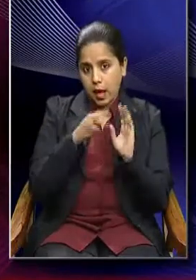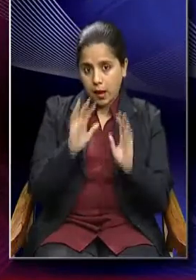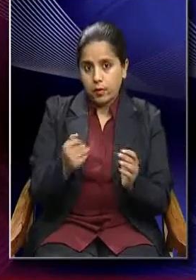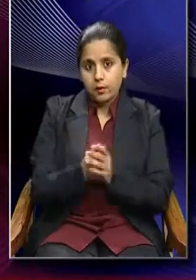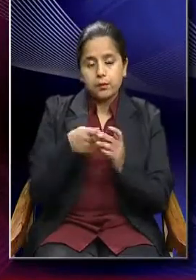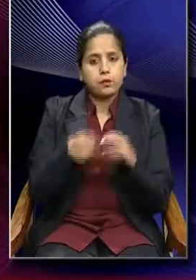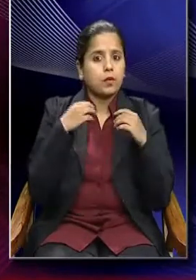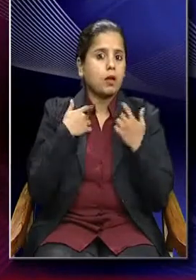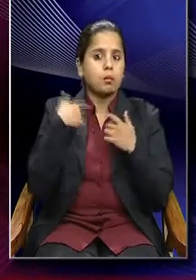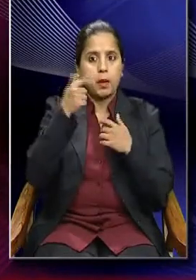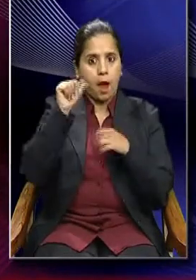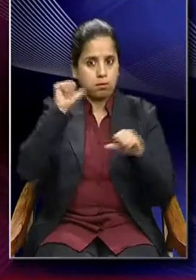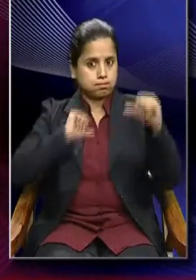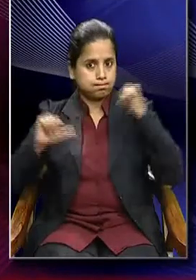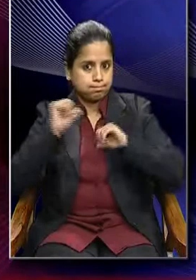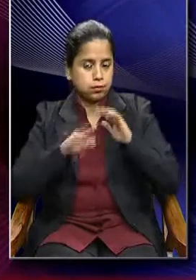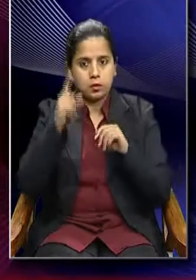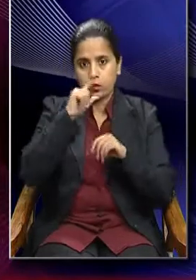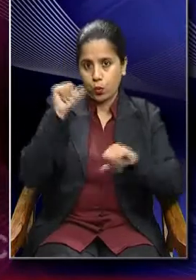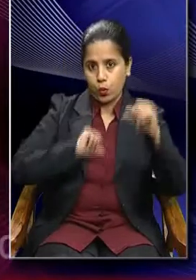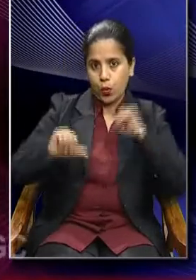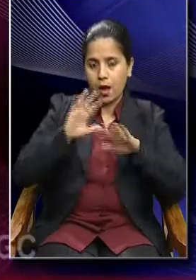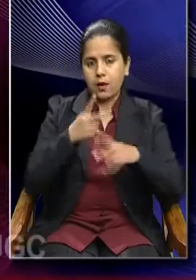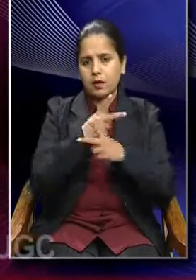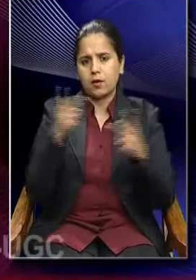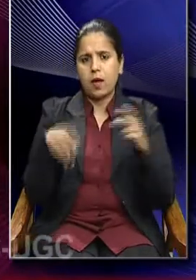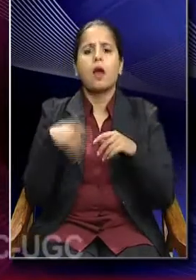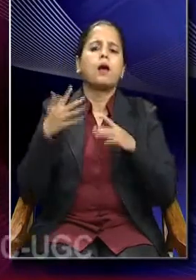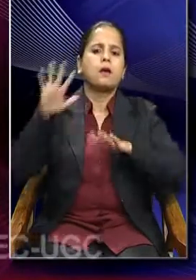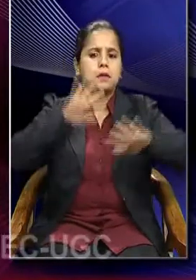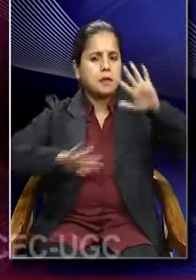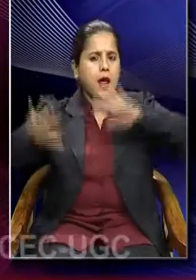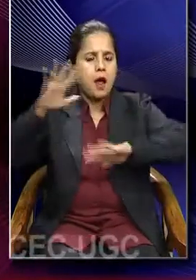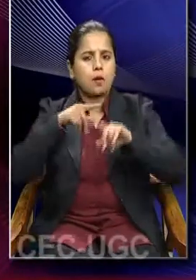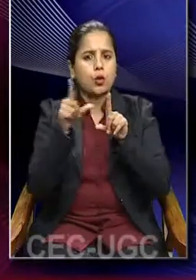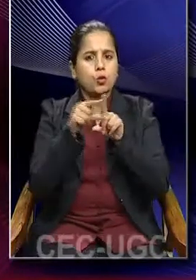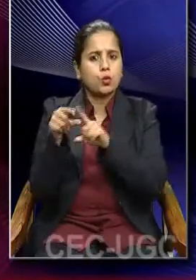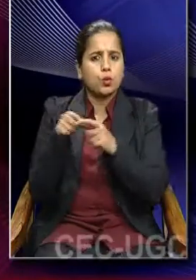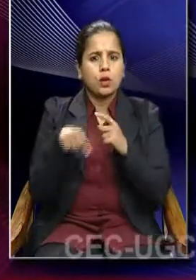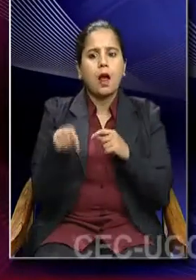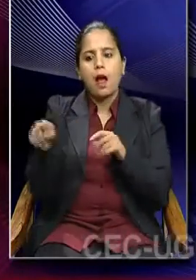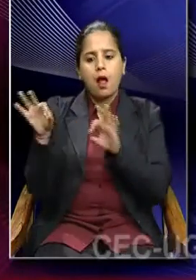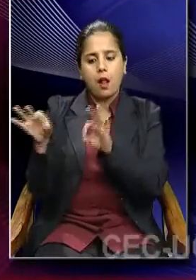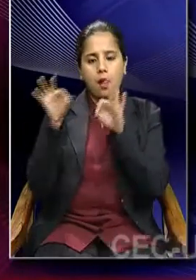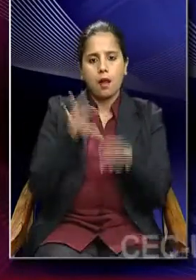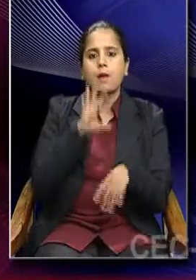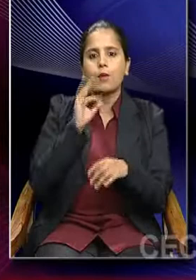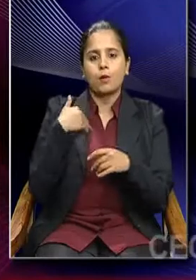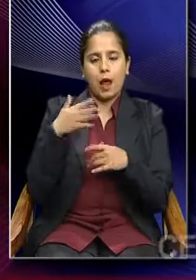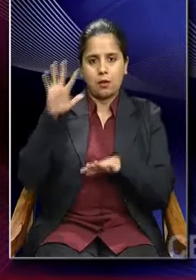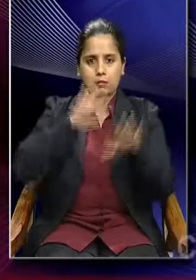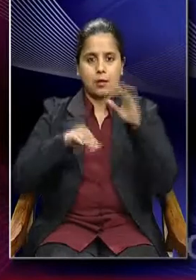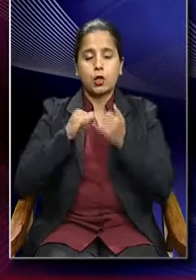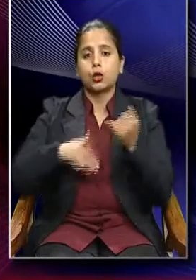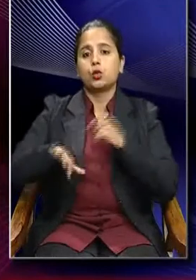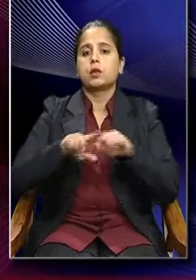actors and the actress and the other parts of the drama enacting their reality, social life is